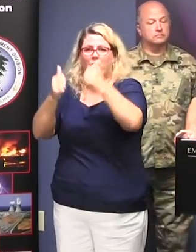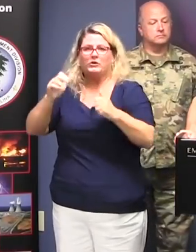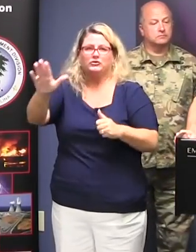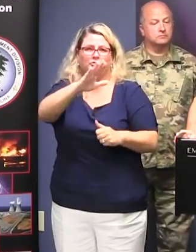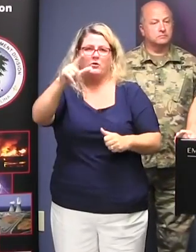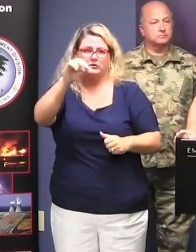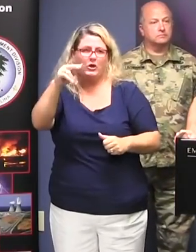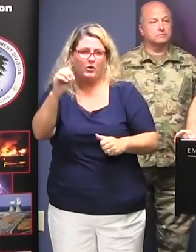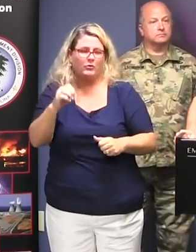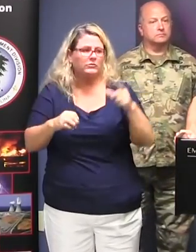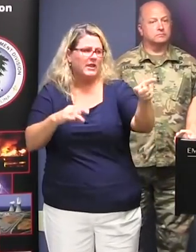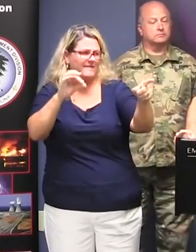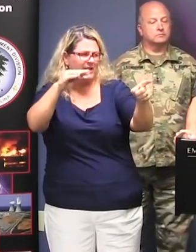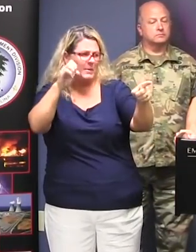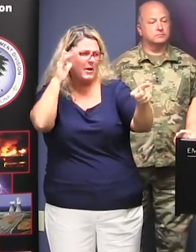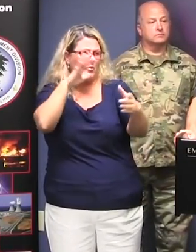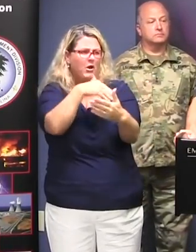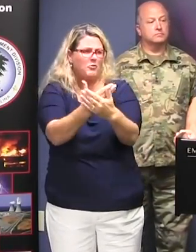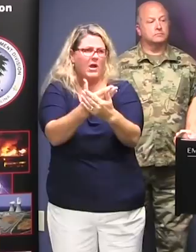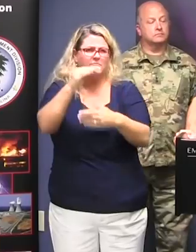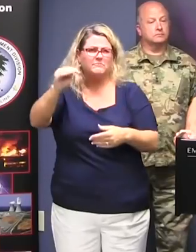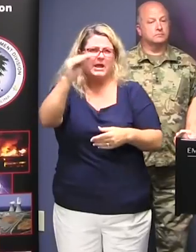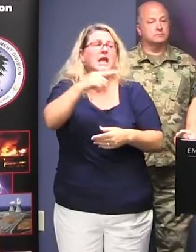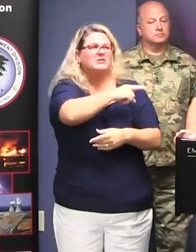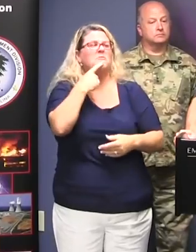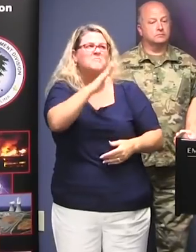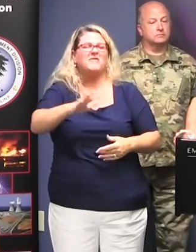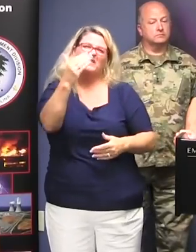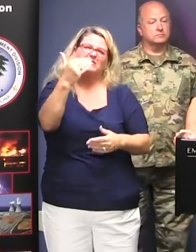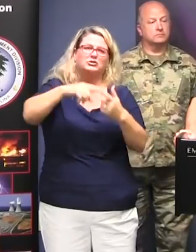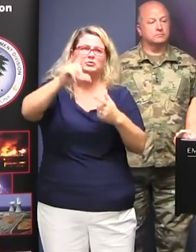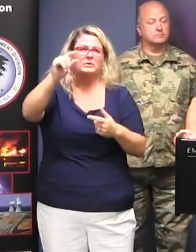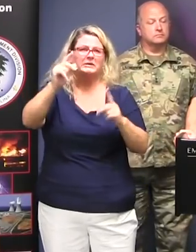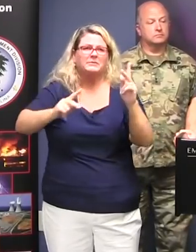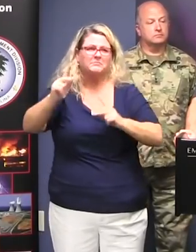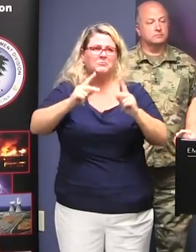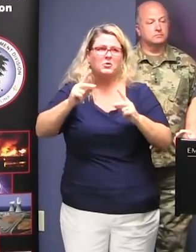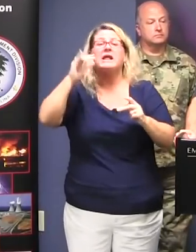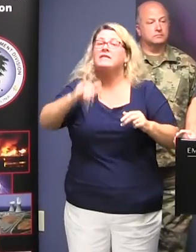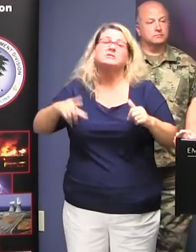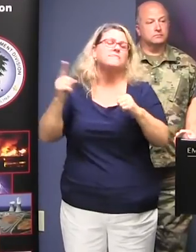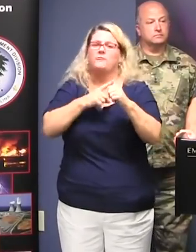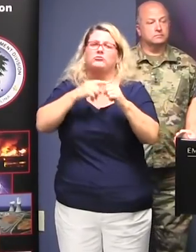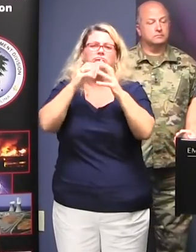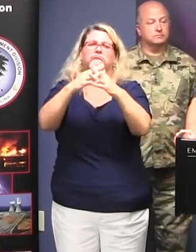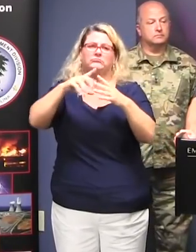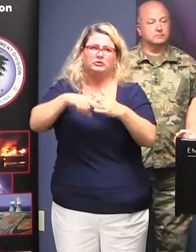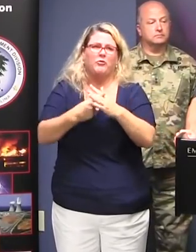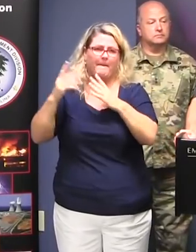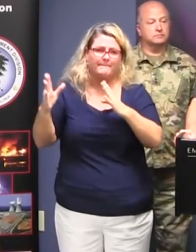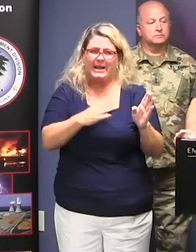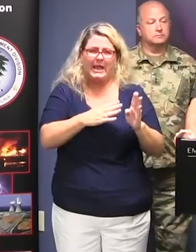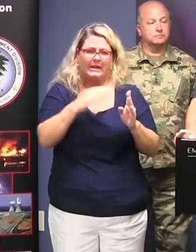you know yet? I think they're probably somewhere in the 15 to 20 category, and that's an initial planning group, if you will, that'll help us